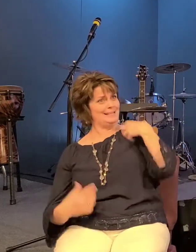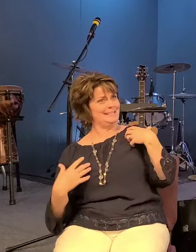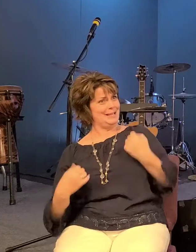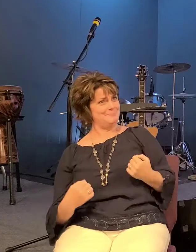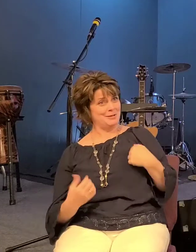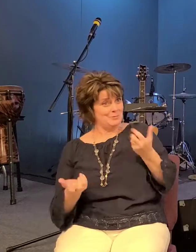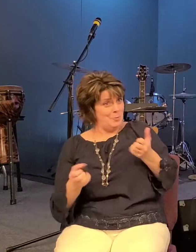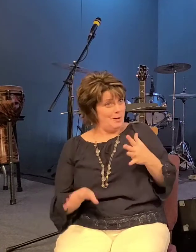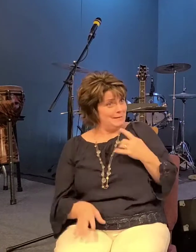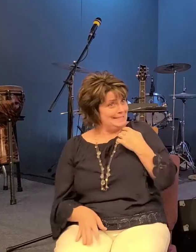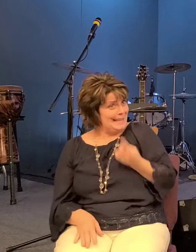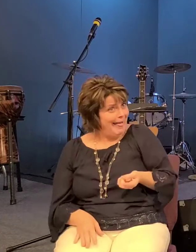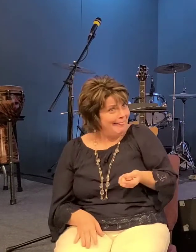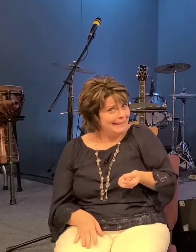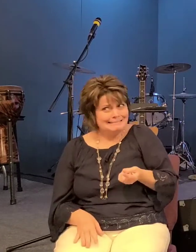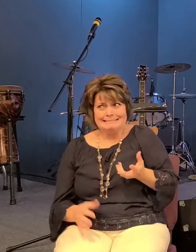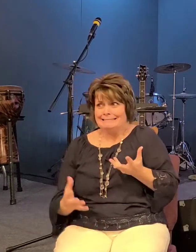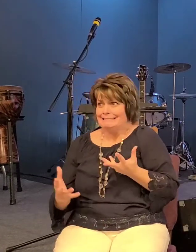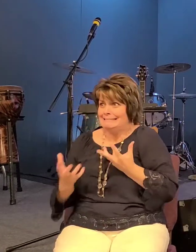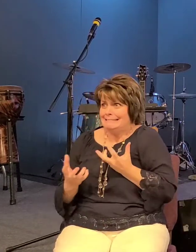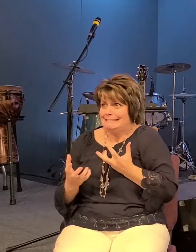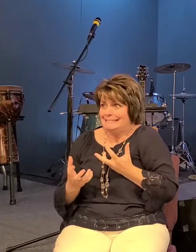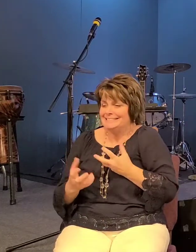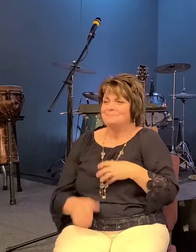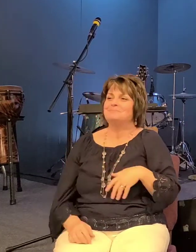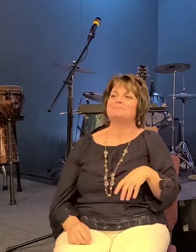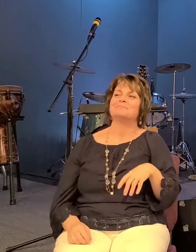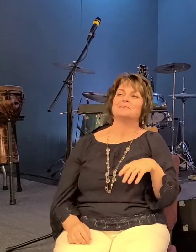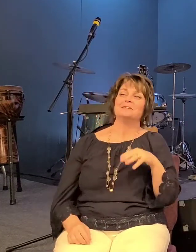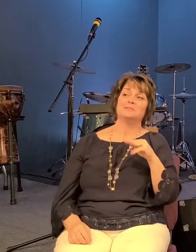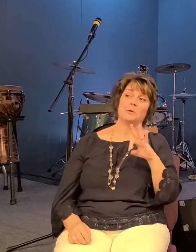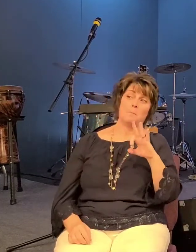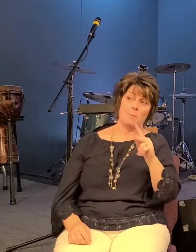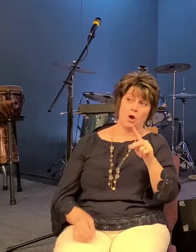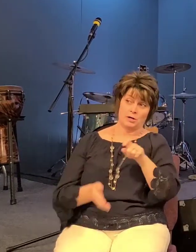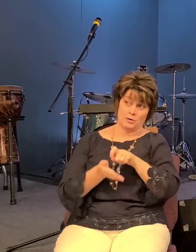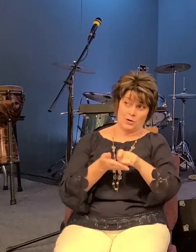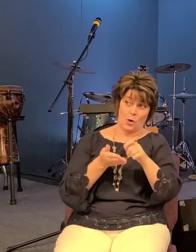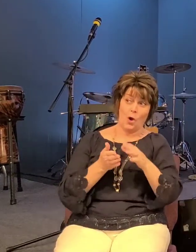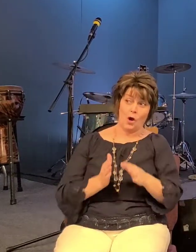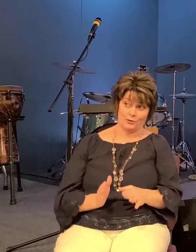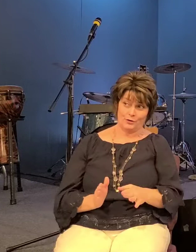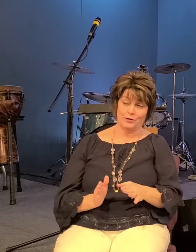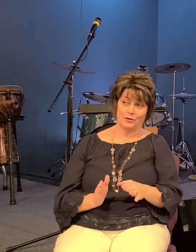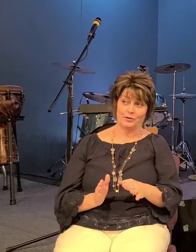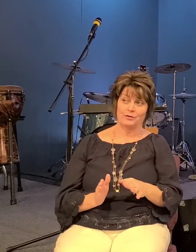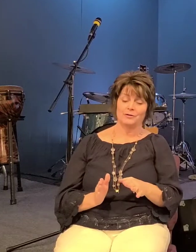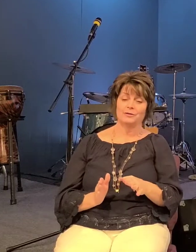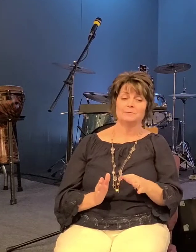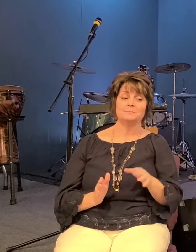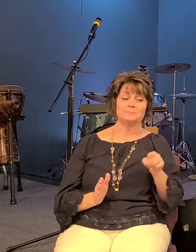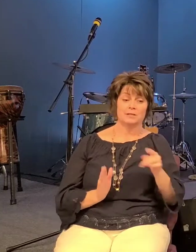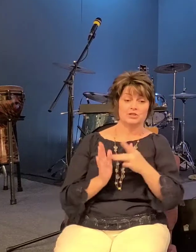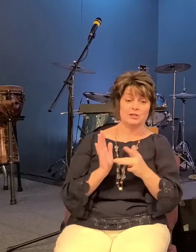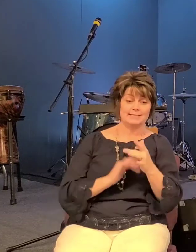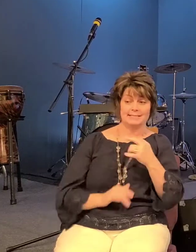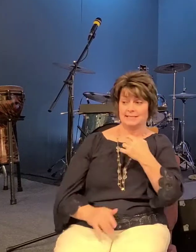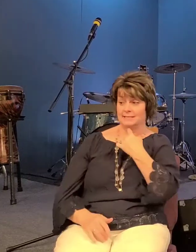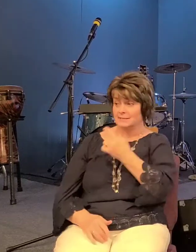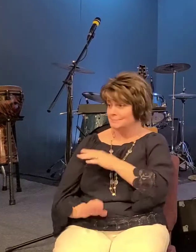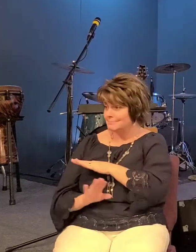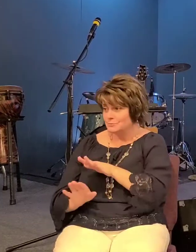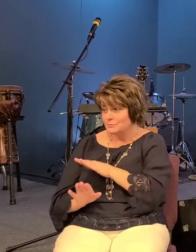and so mark has this to say about what happened when he told this leper don't tell